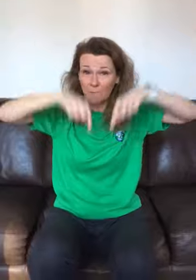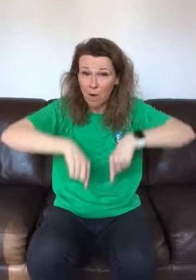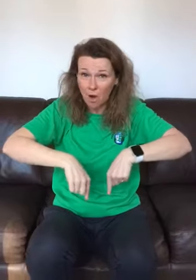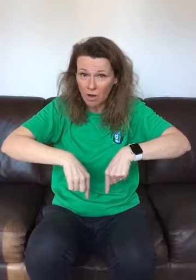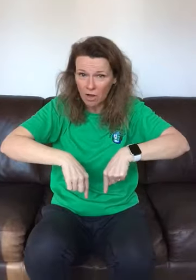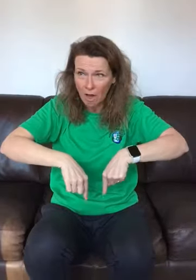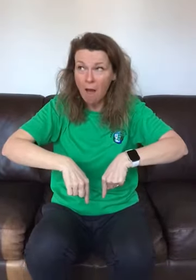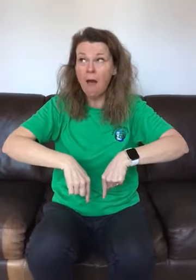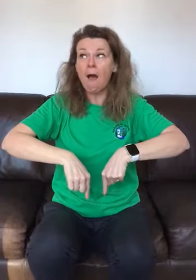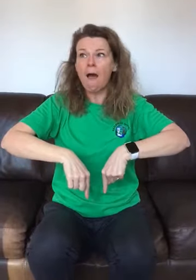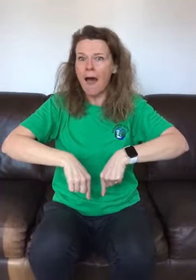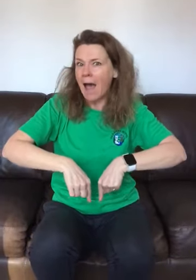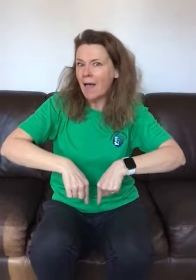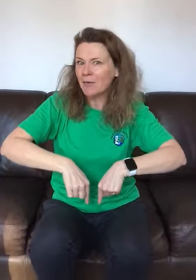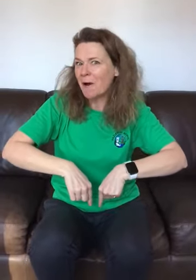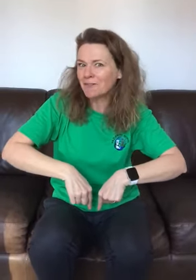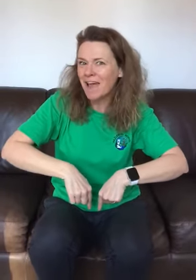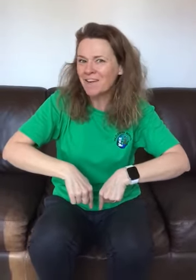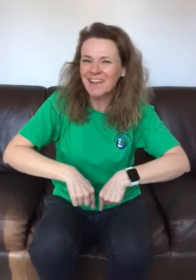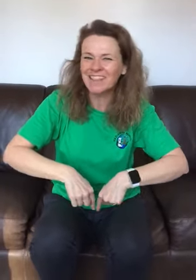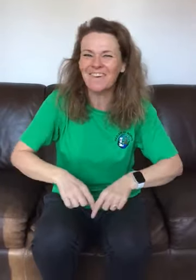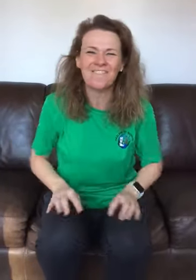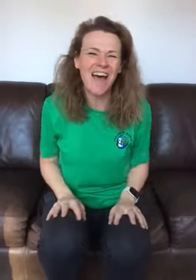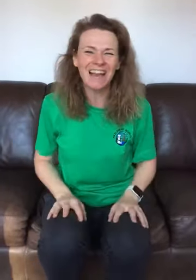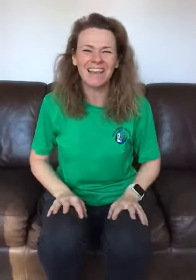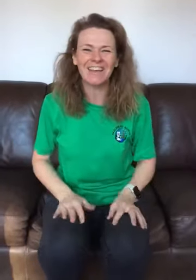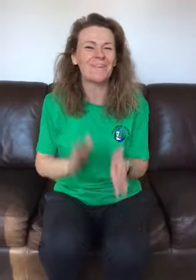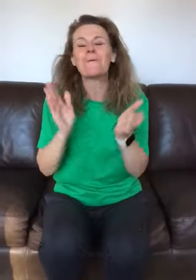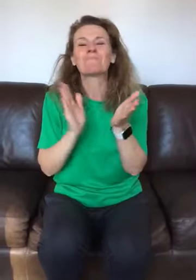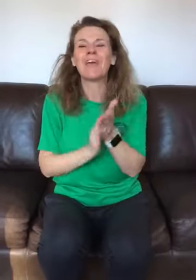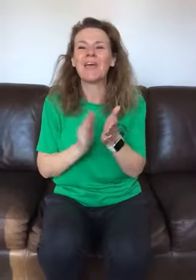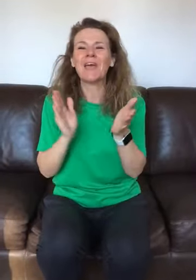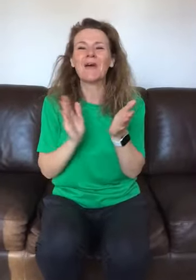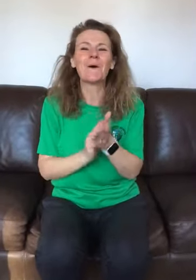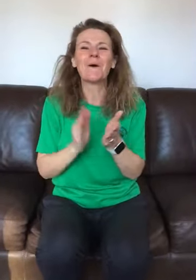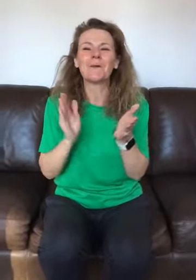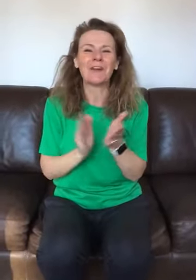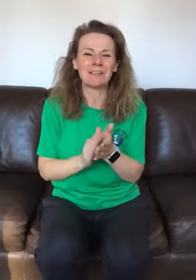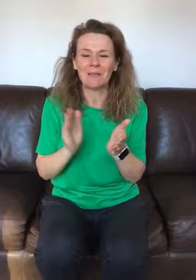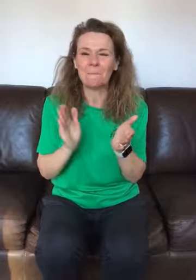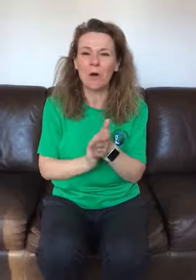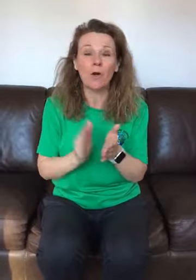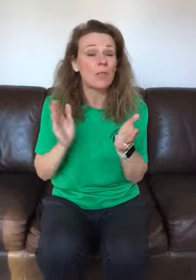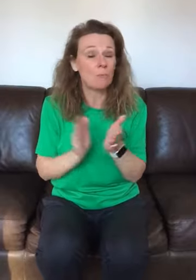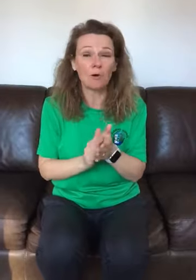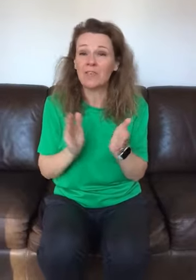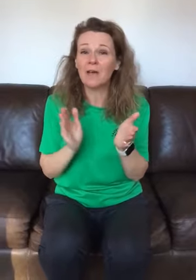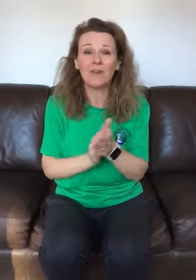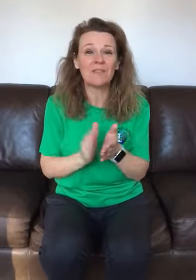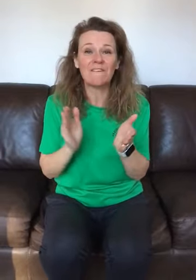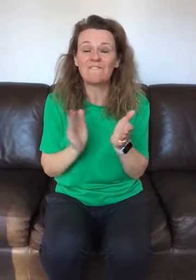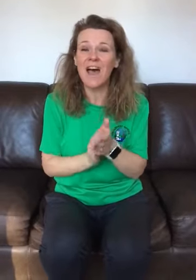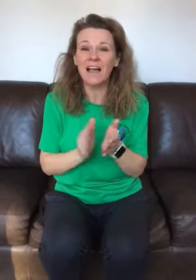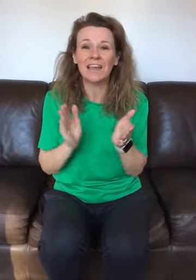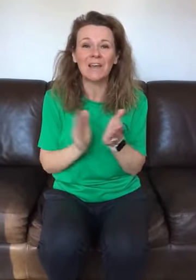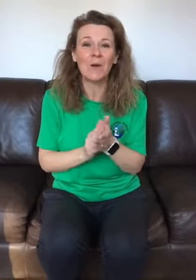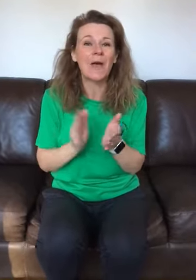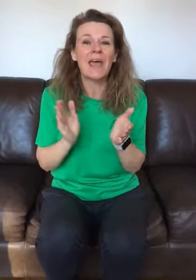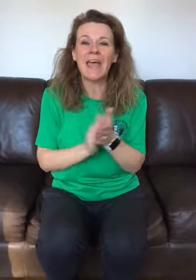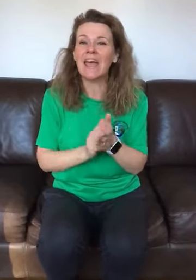bog And the bog down in the valley, oh Hey ho, the rattling bog The bog down in the valley, oh Hey